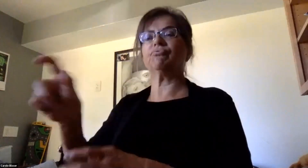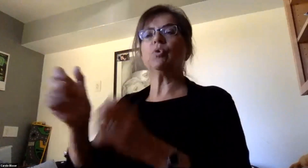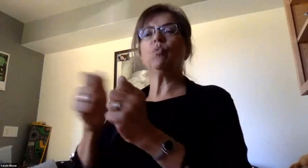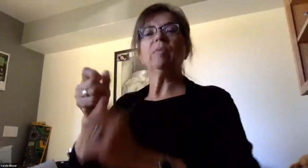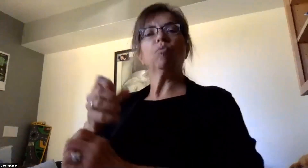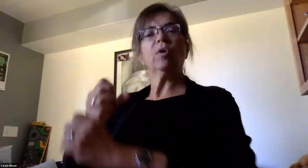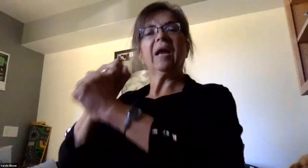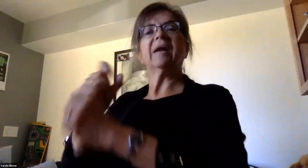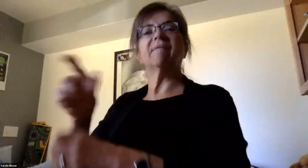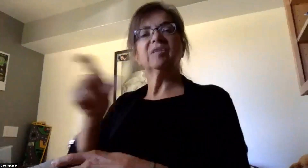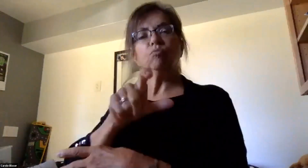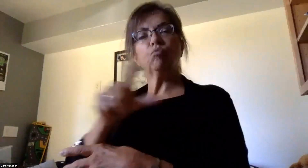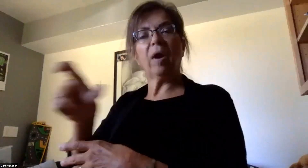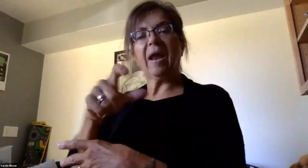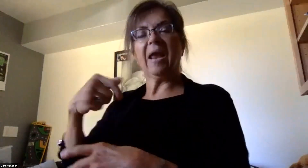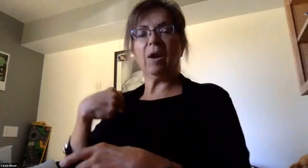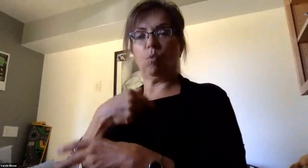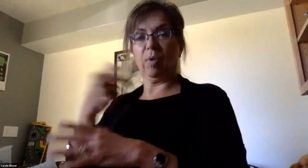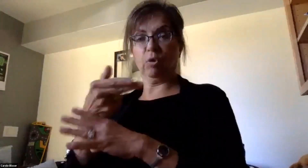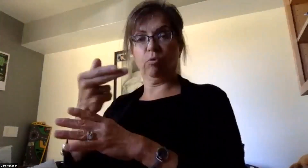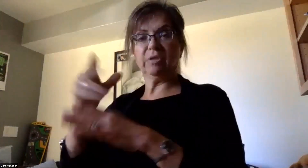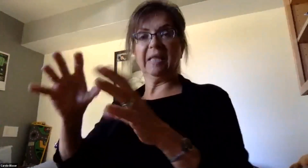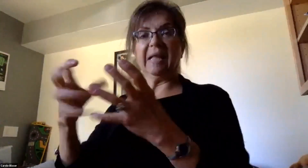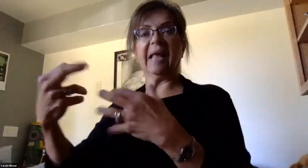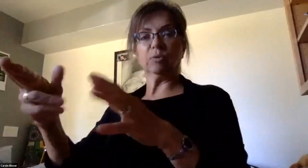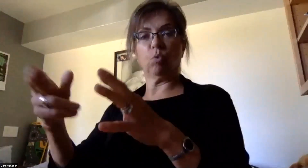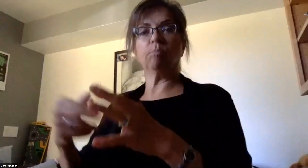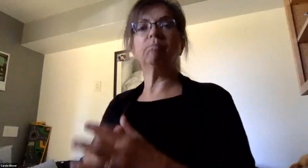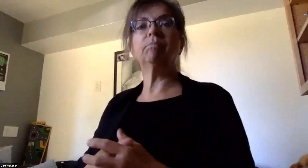sprayer that we are using in the classrooms.